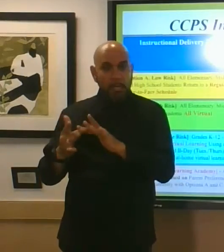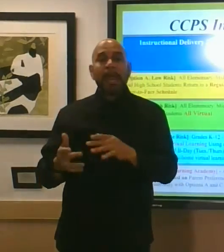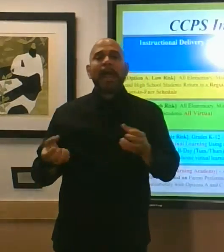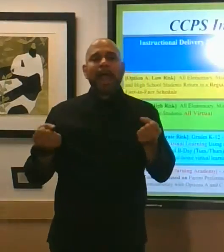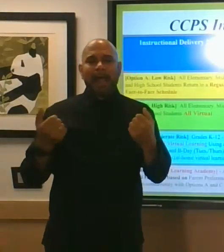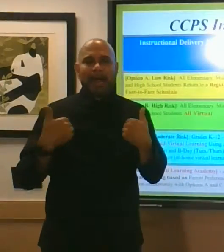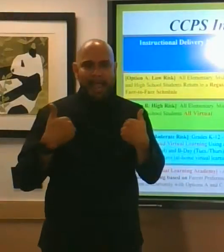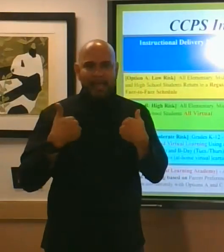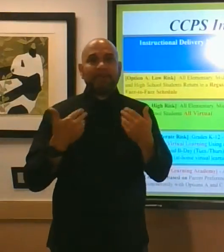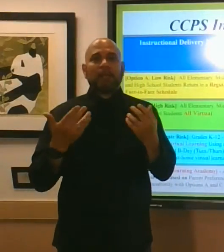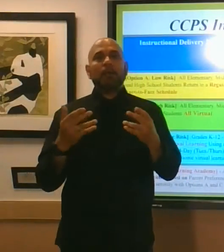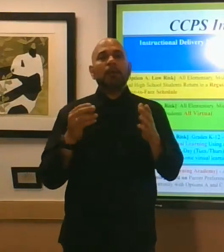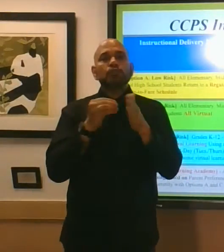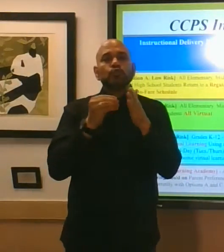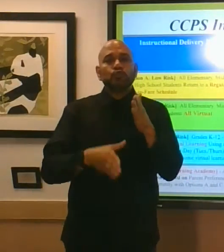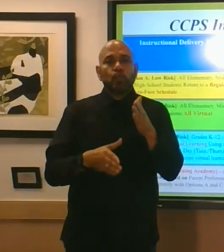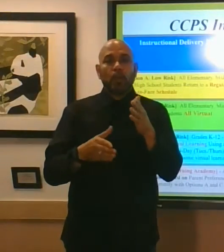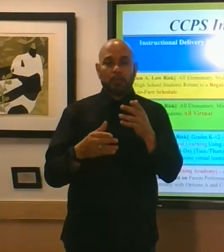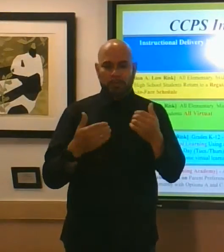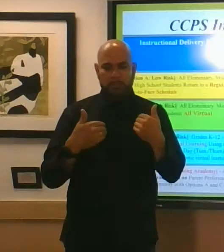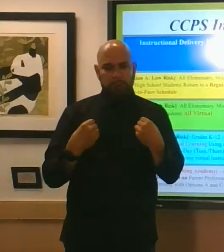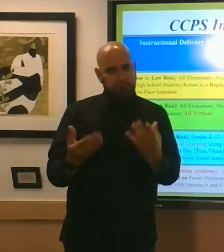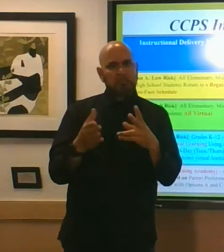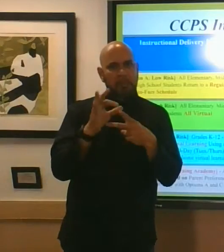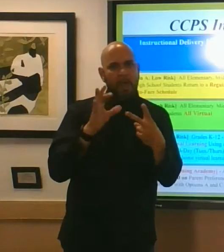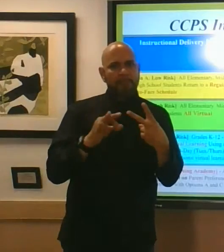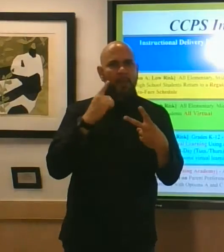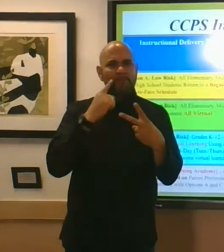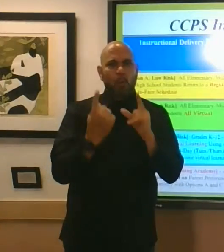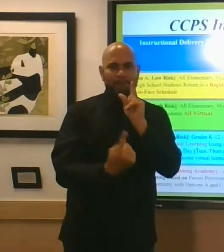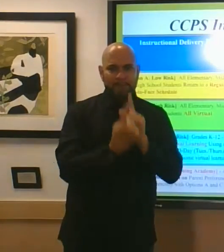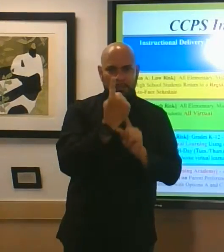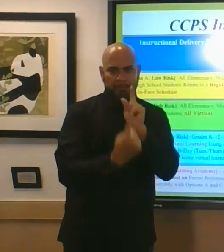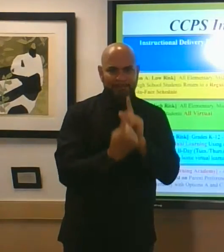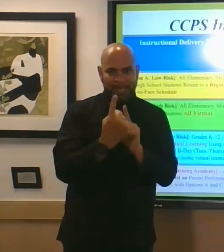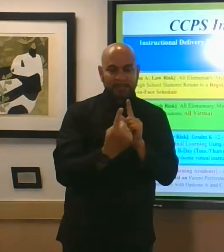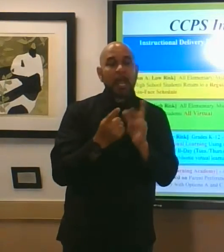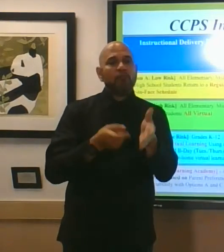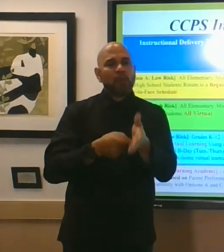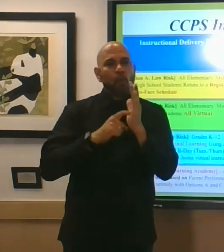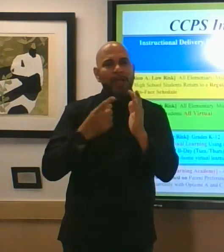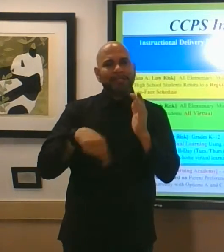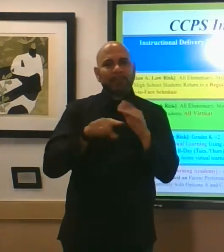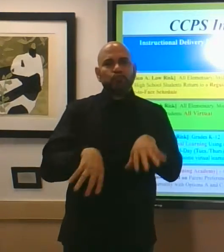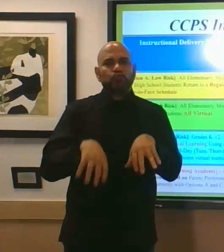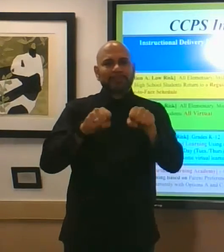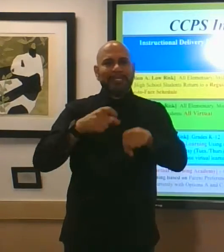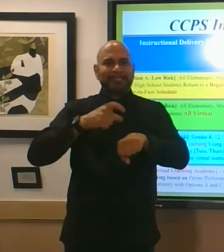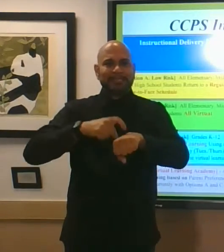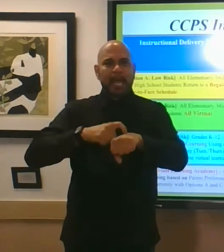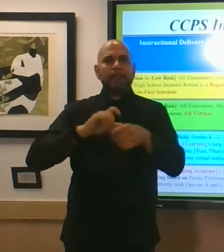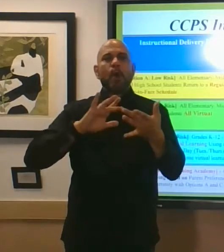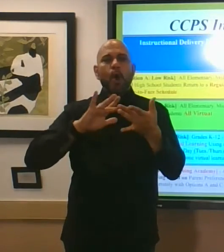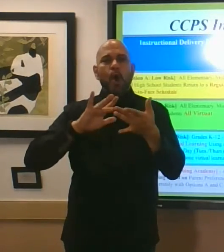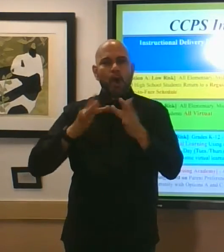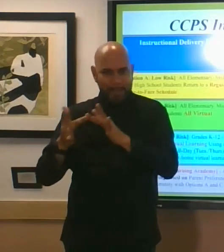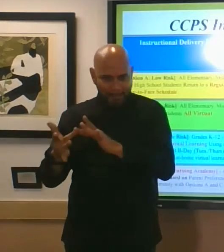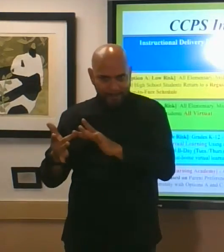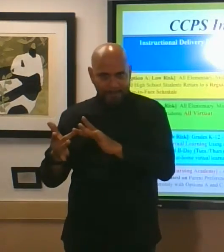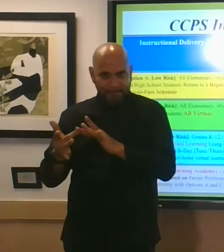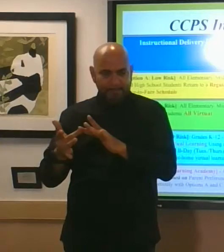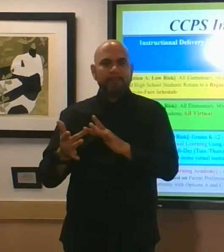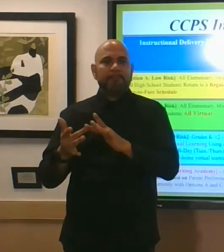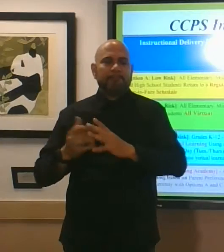of having face-to-face time with their teacher but also requires them to spend time online virtually